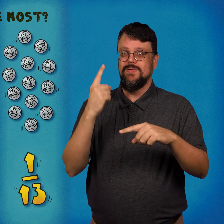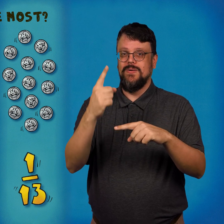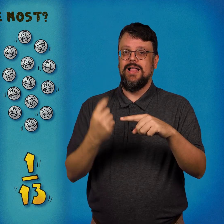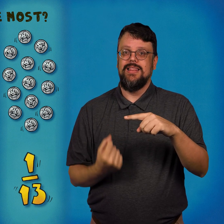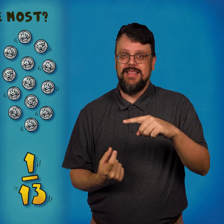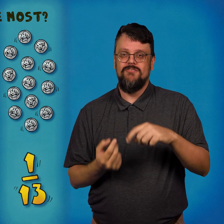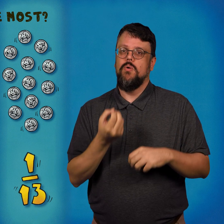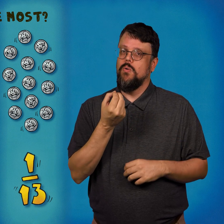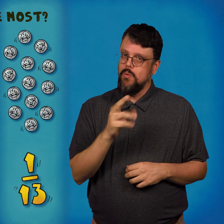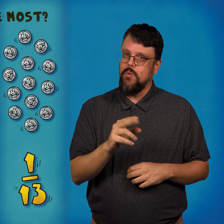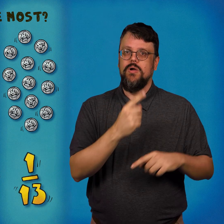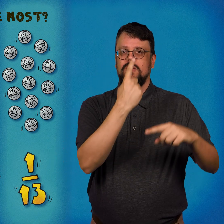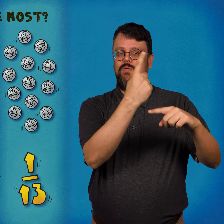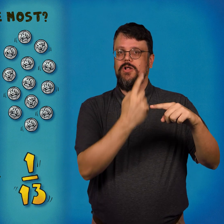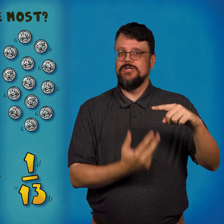one eleventh or one thirteenth.